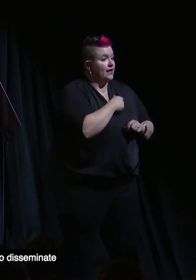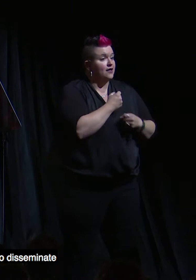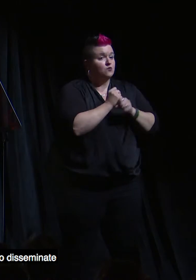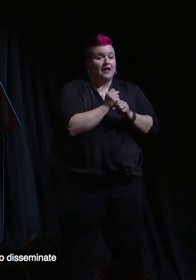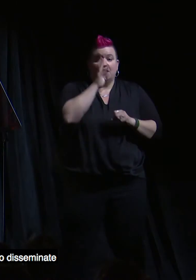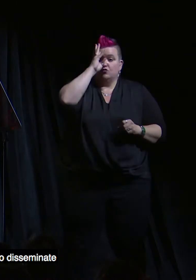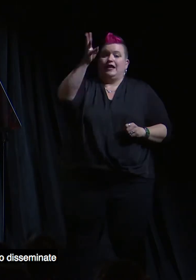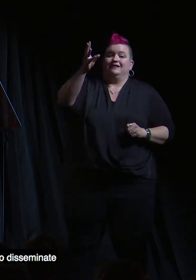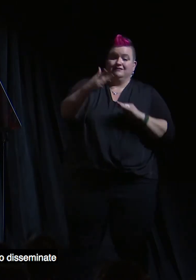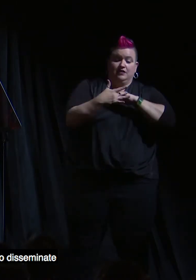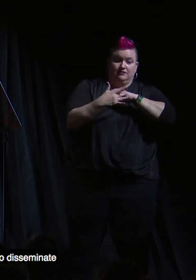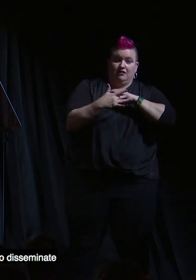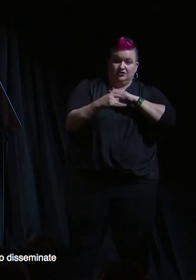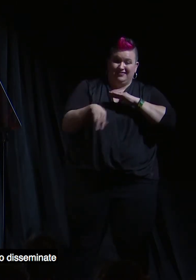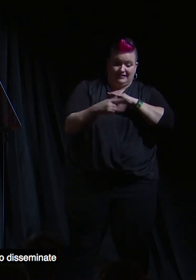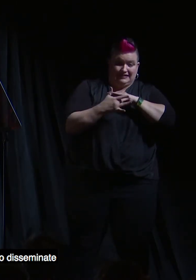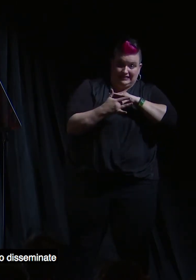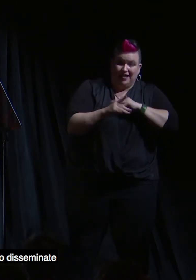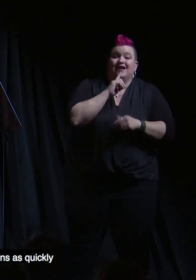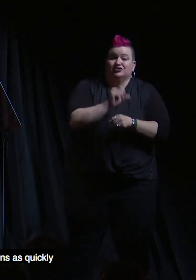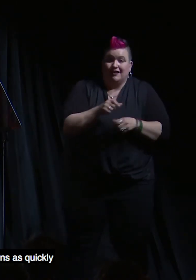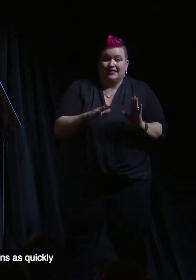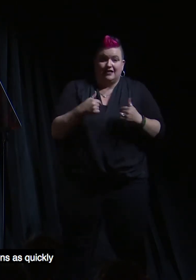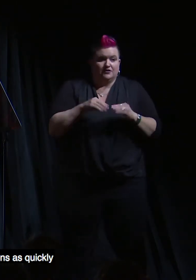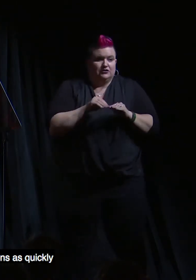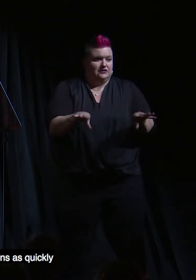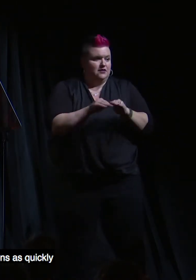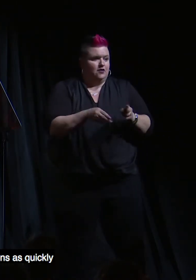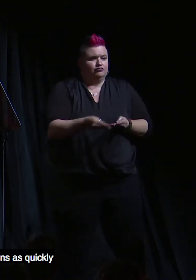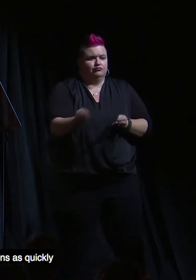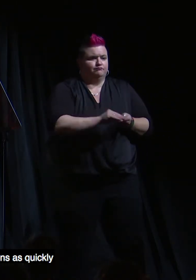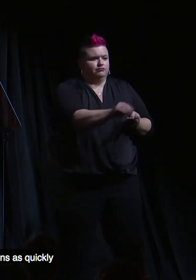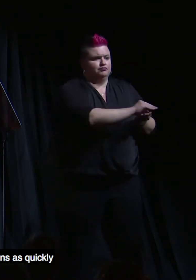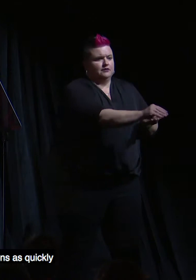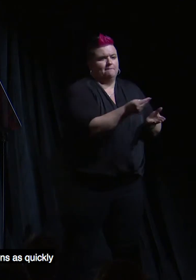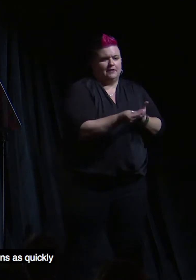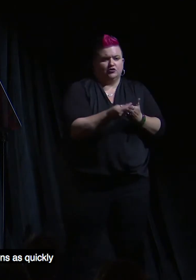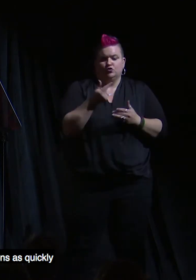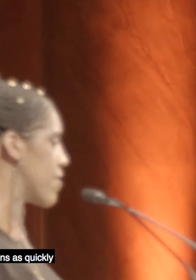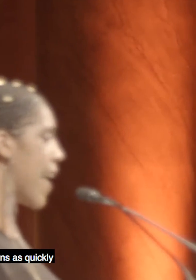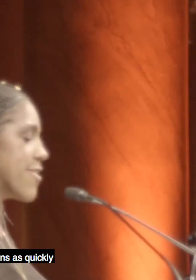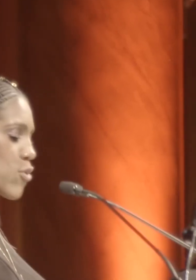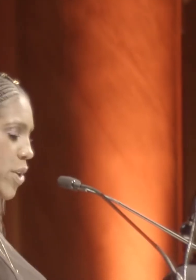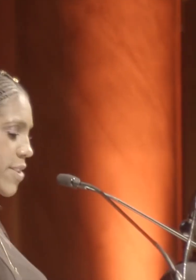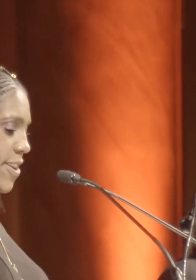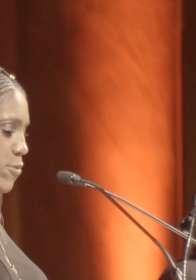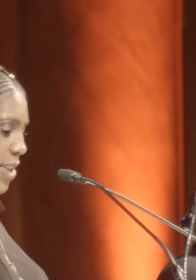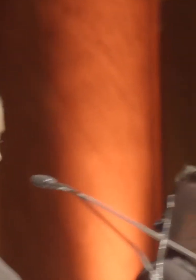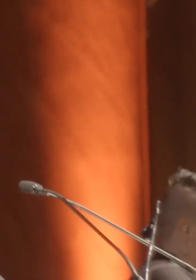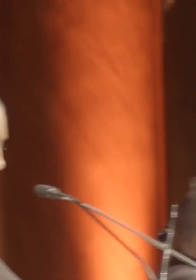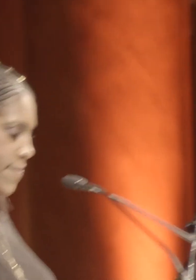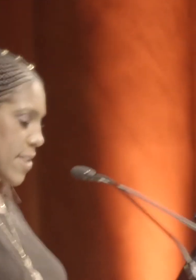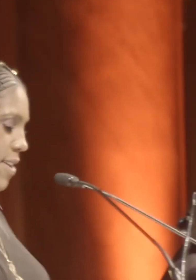technology and supported the technology that actually allows us to disseminate those dollars to grassroots organizations as quickly